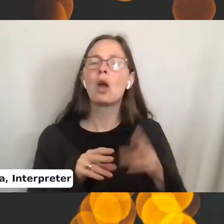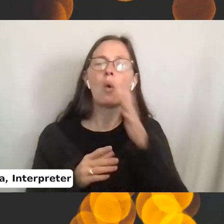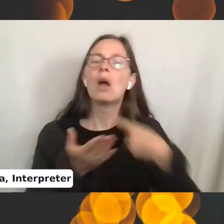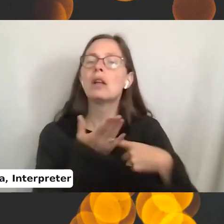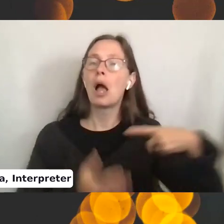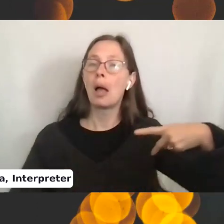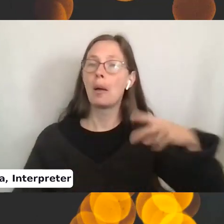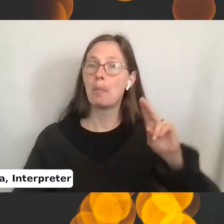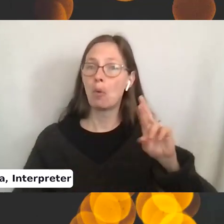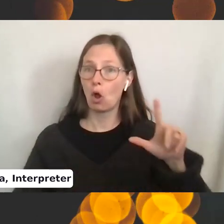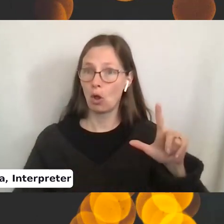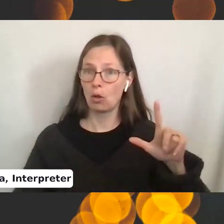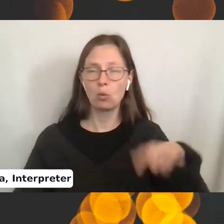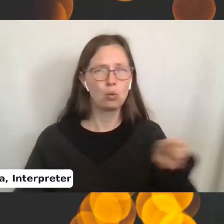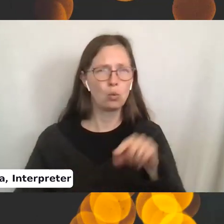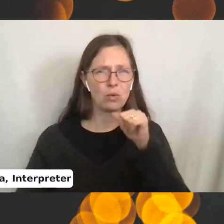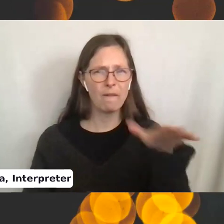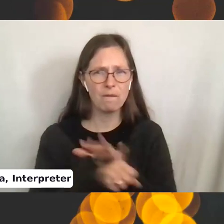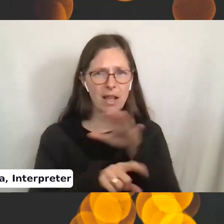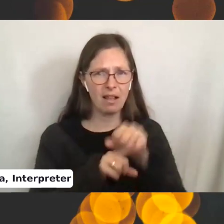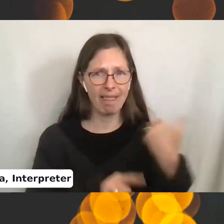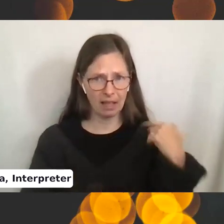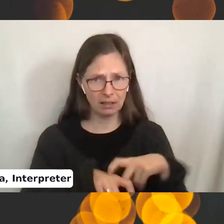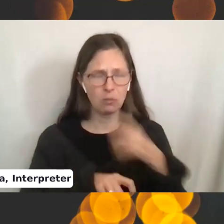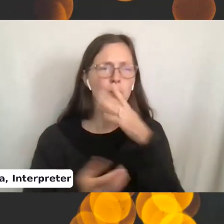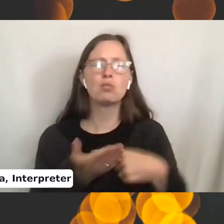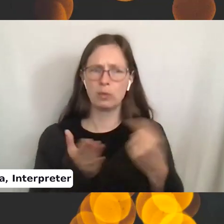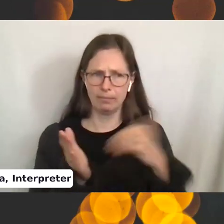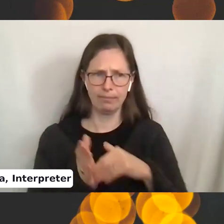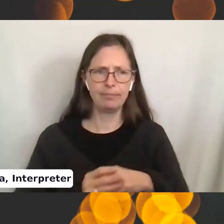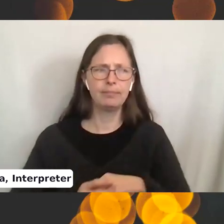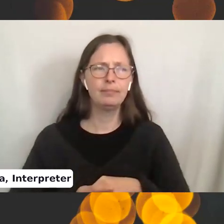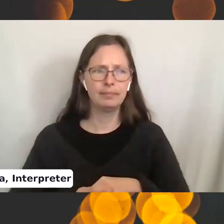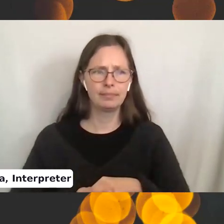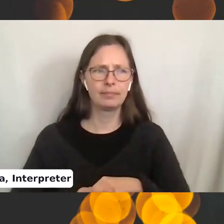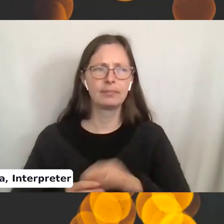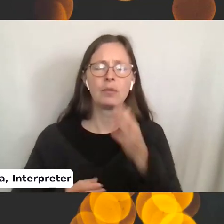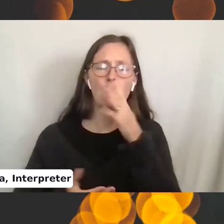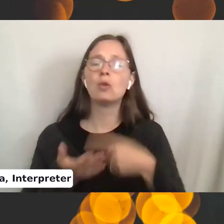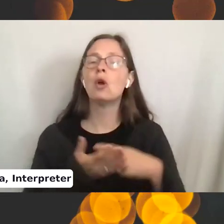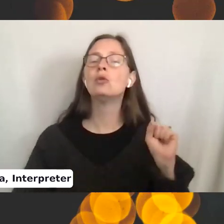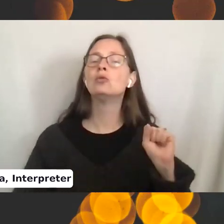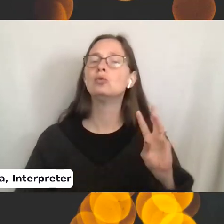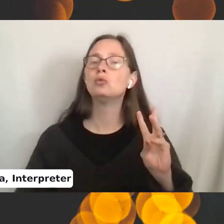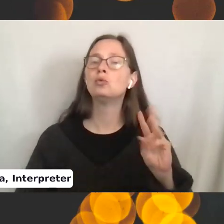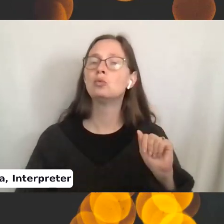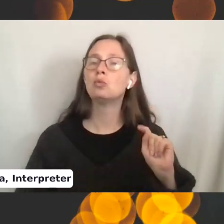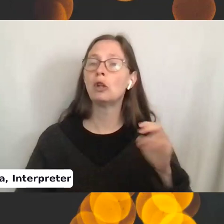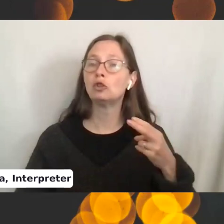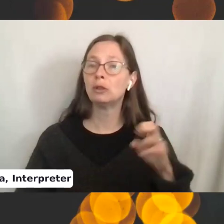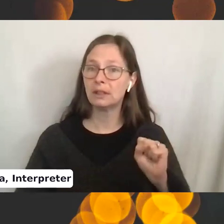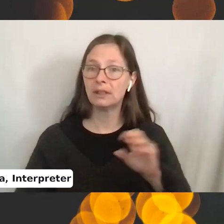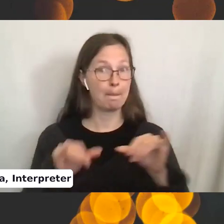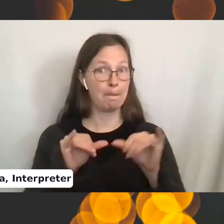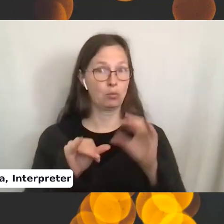for anyone who didn't get it last time. Um, and then we're going to talk about swatches and measuring and why